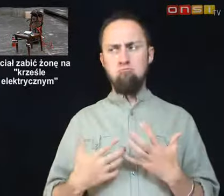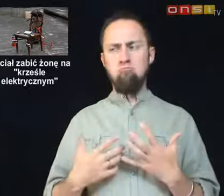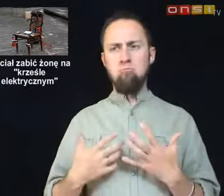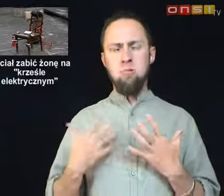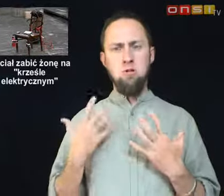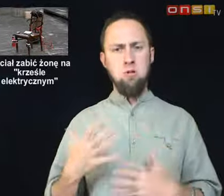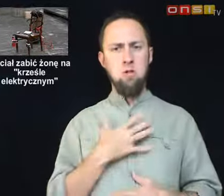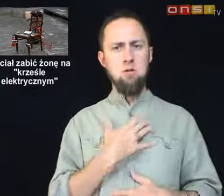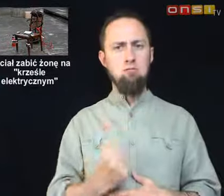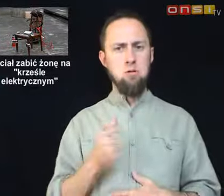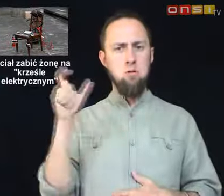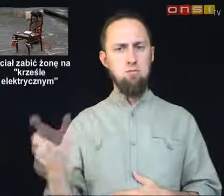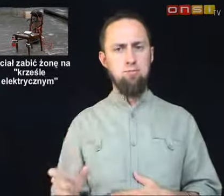You're a writer. about it.